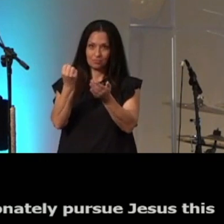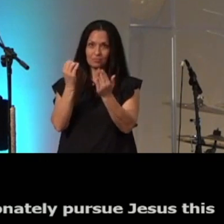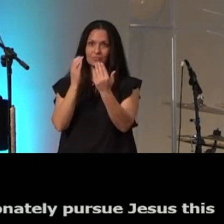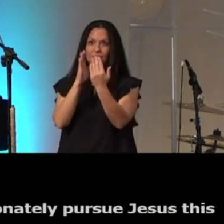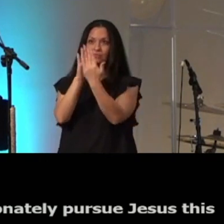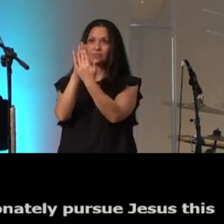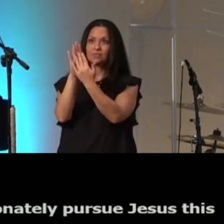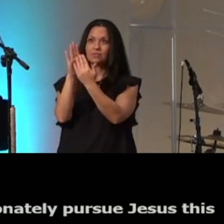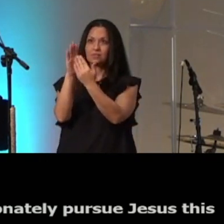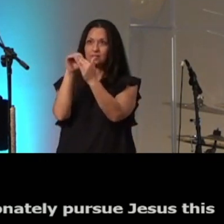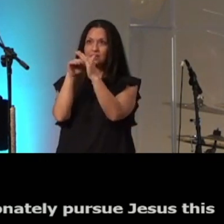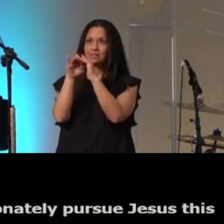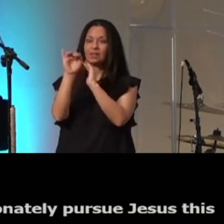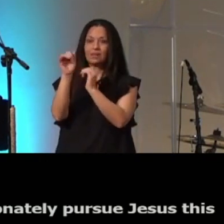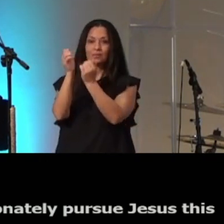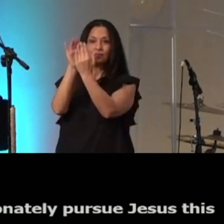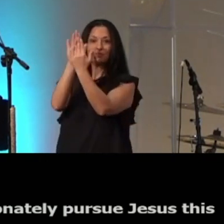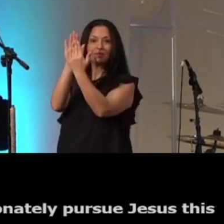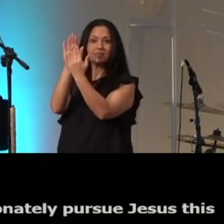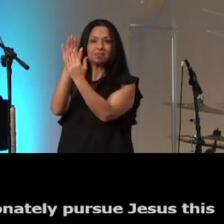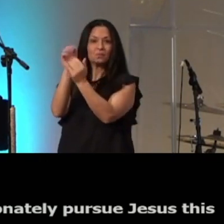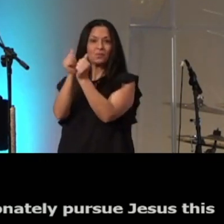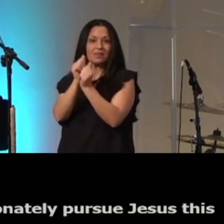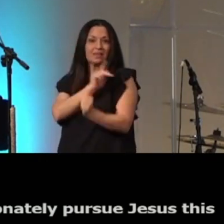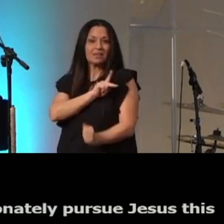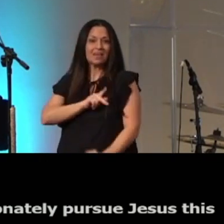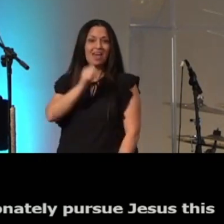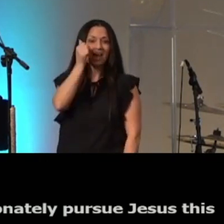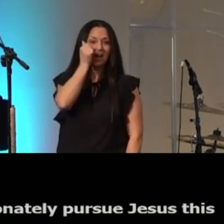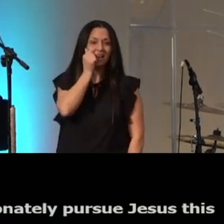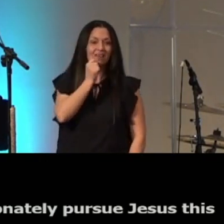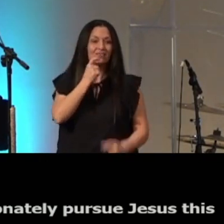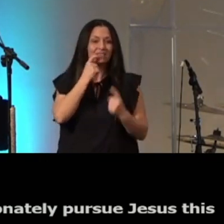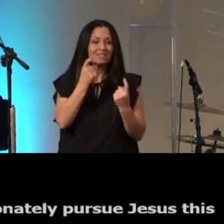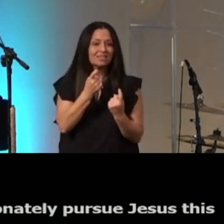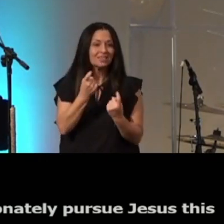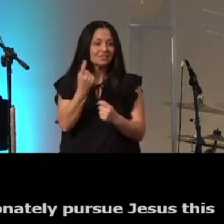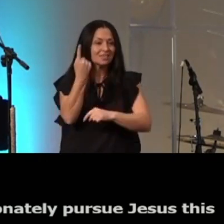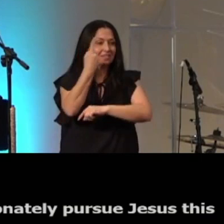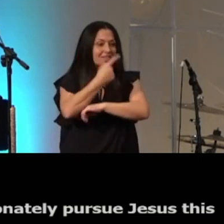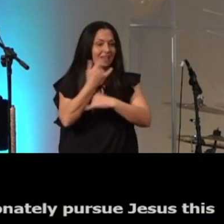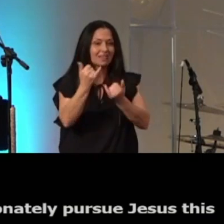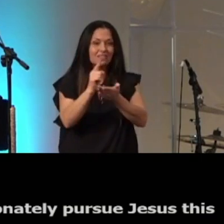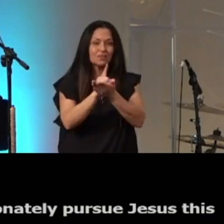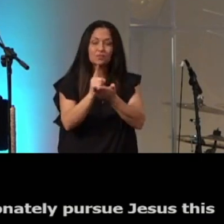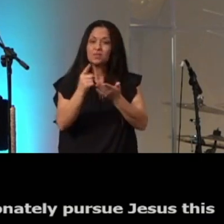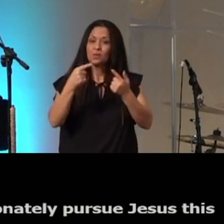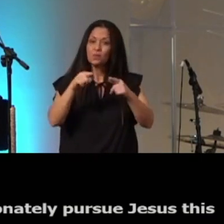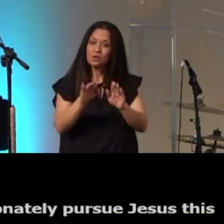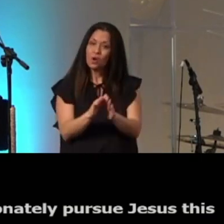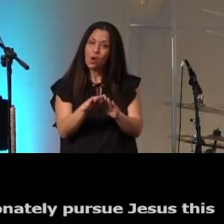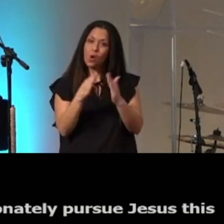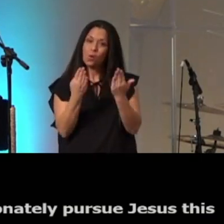of the king every single day this week we do that when we open his word